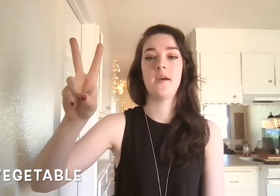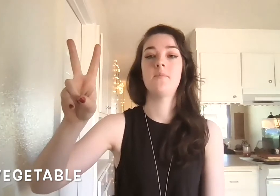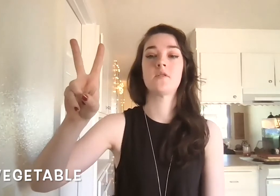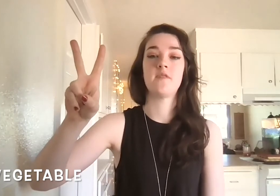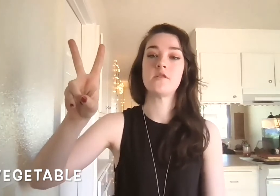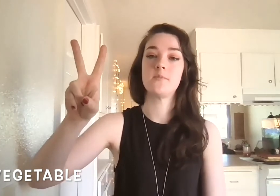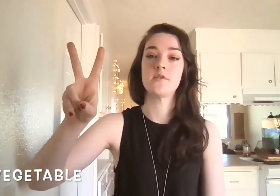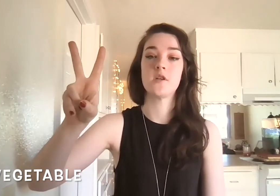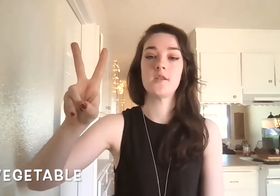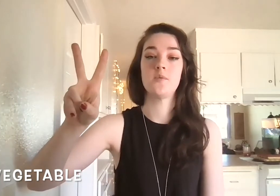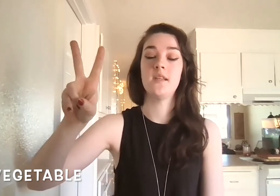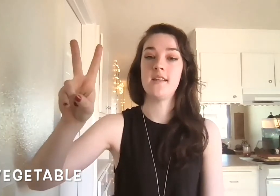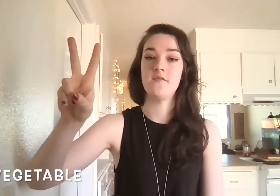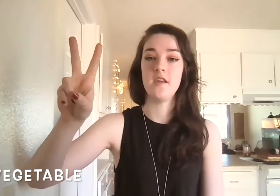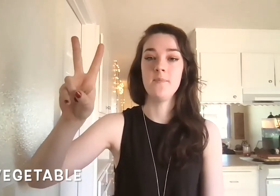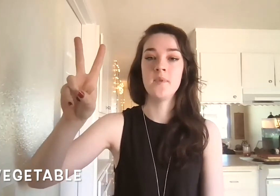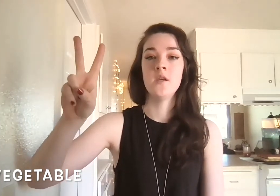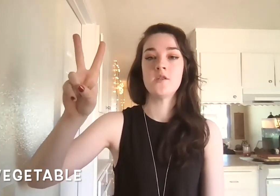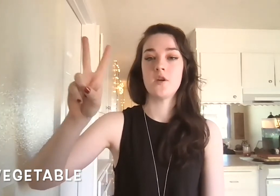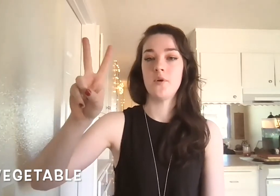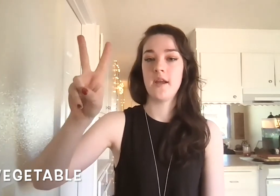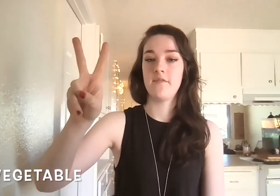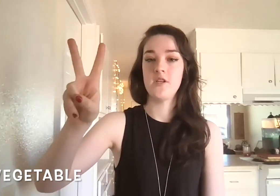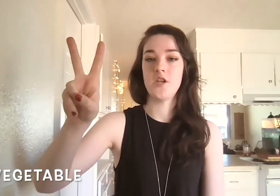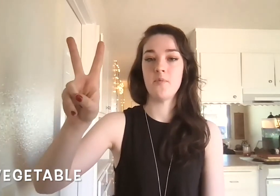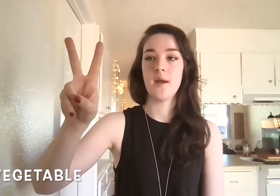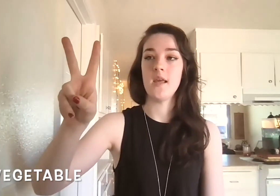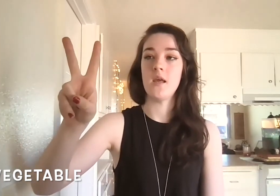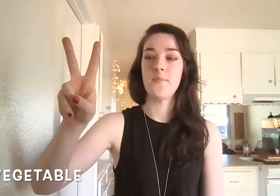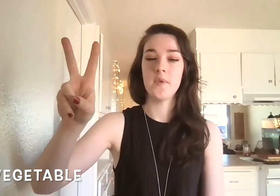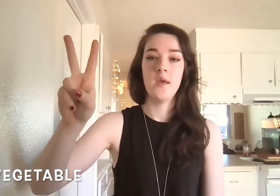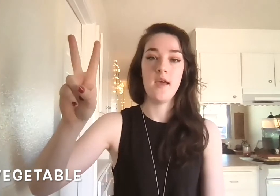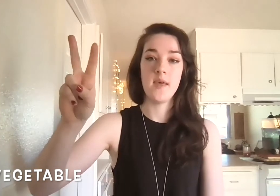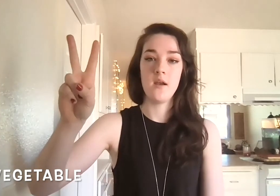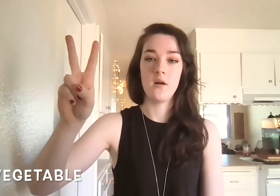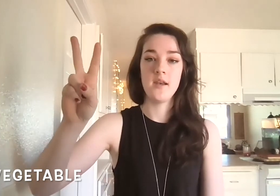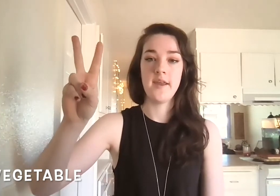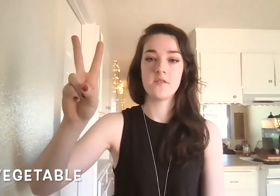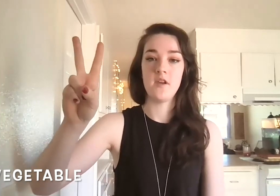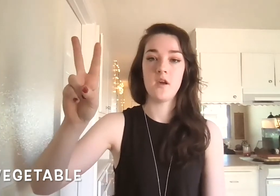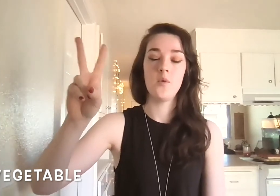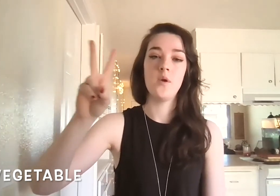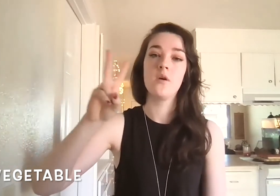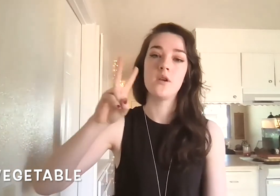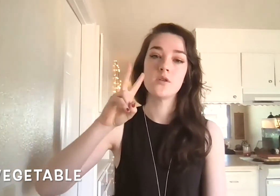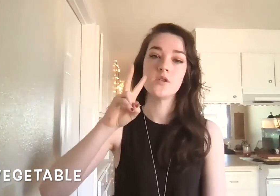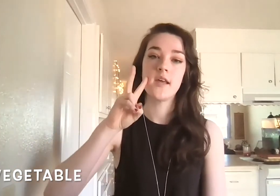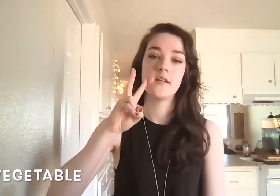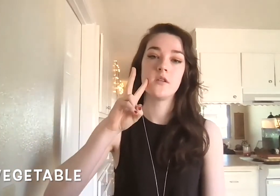because vegetable starts with the letter V. So we're going to have this shape right here, and then our index finger, we are going to touch that to the